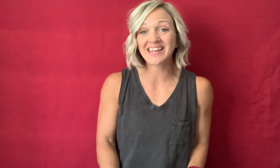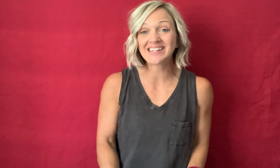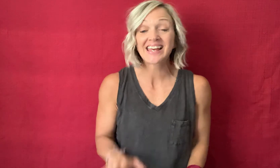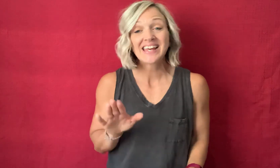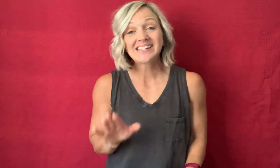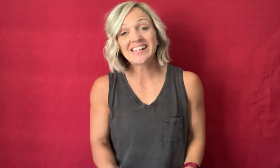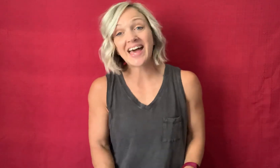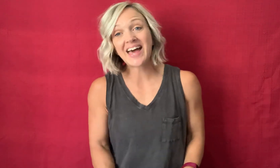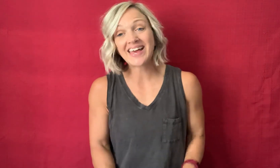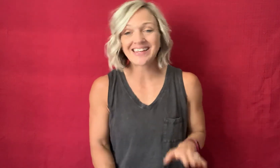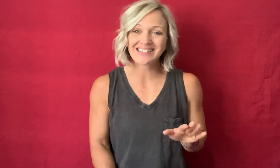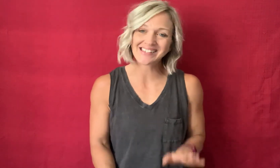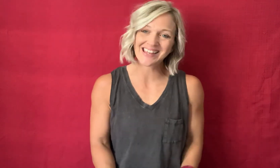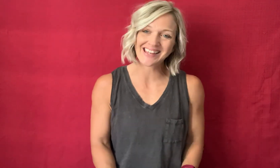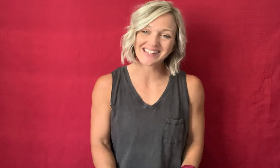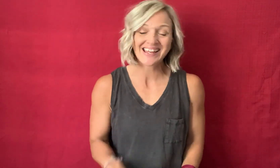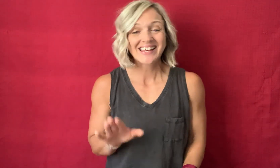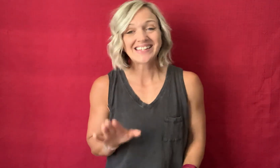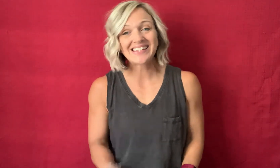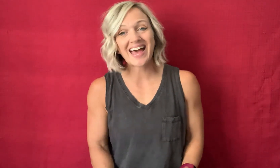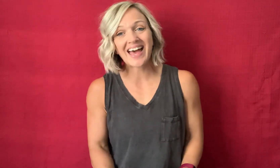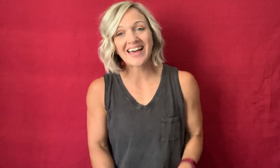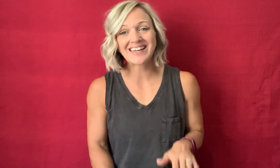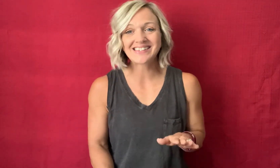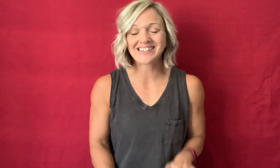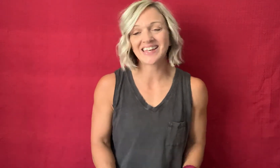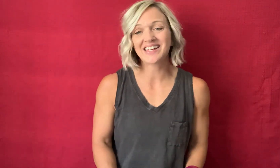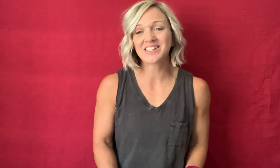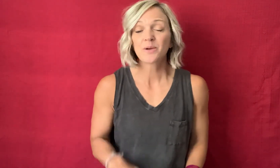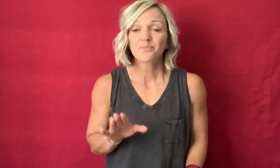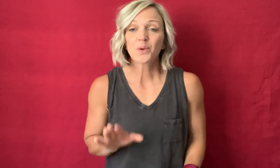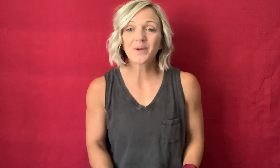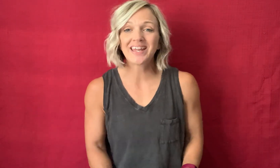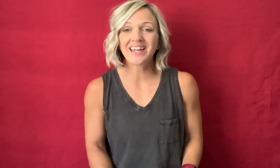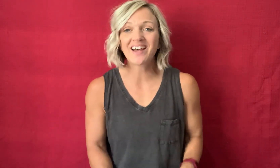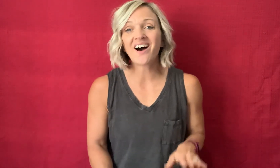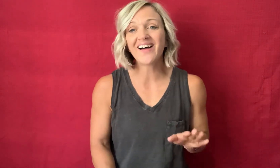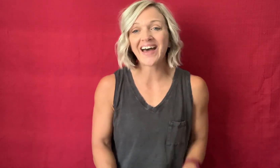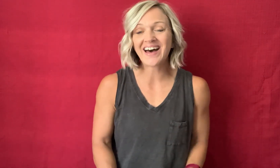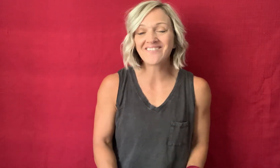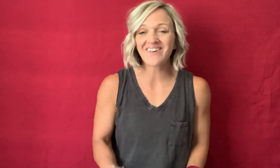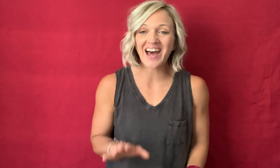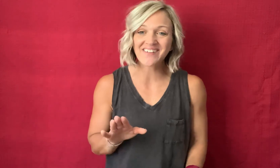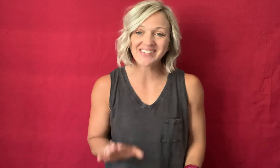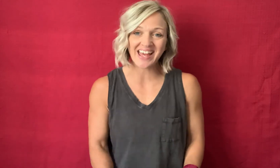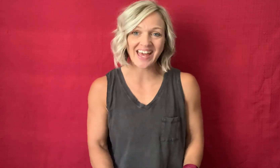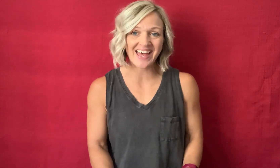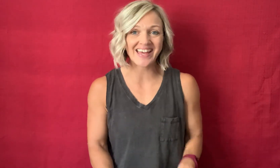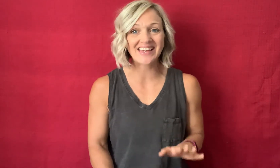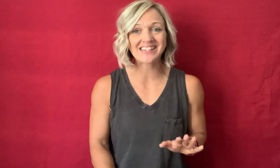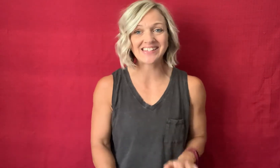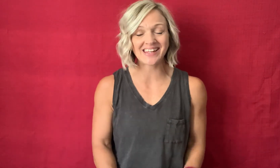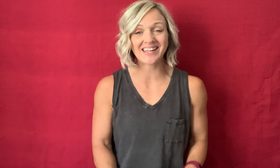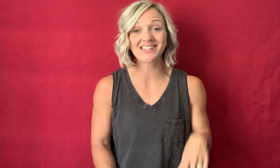senses senses we all have five senses is